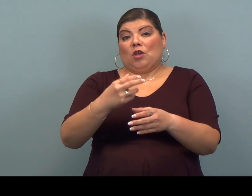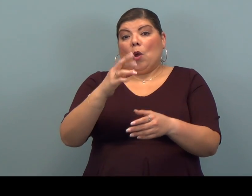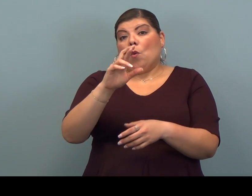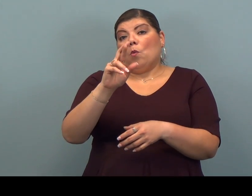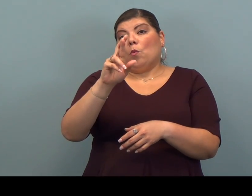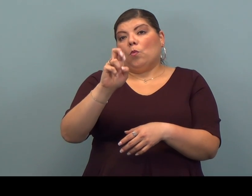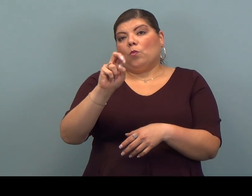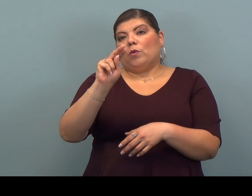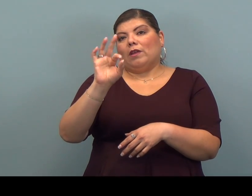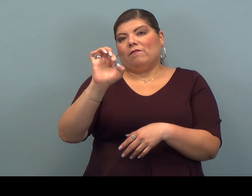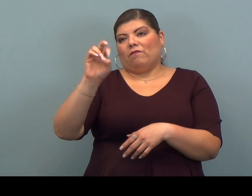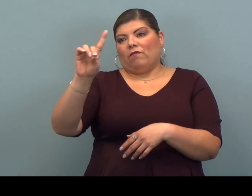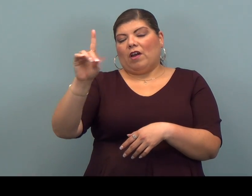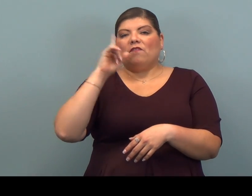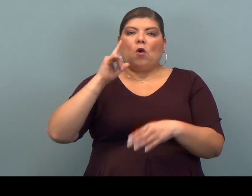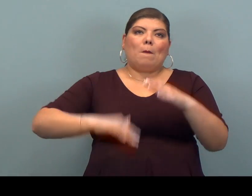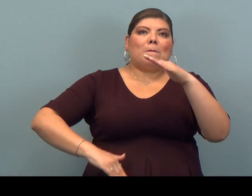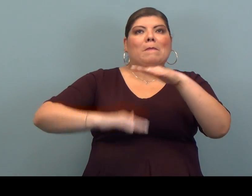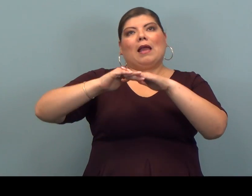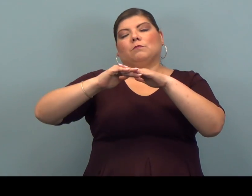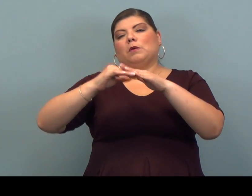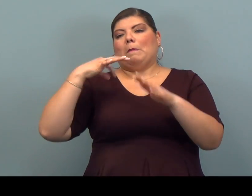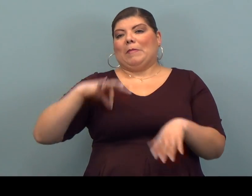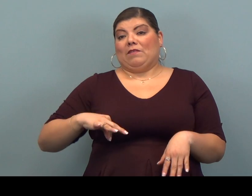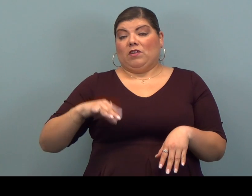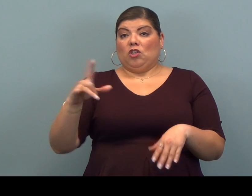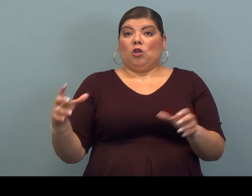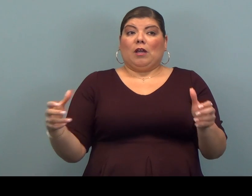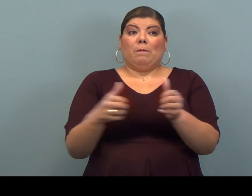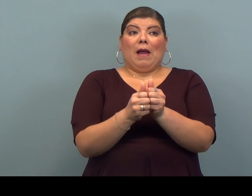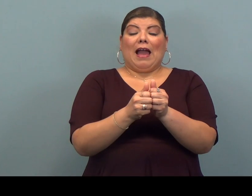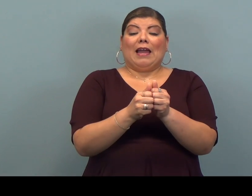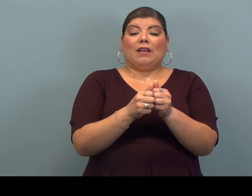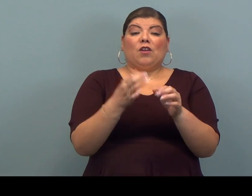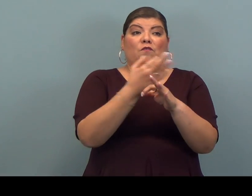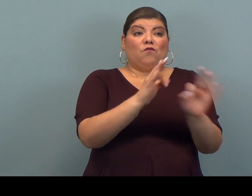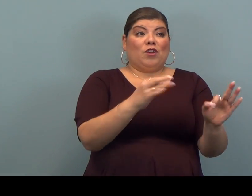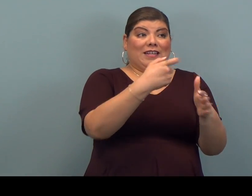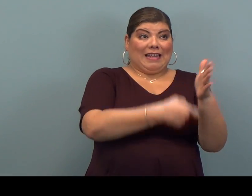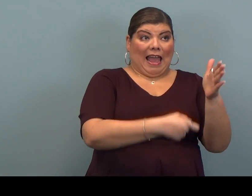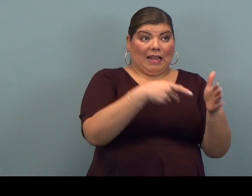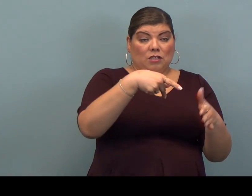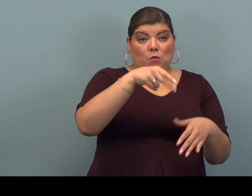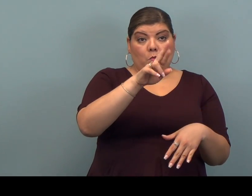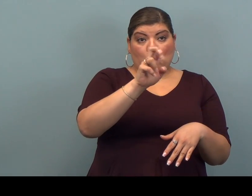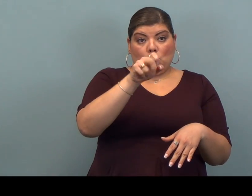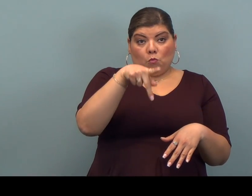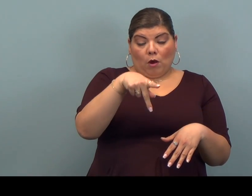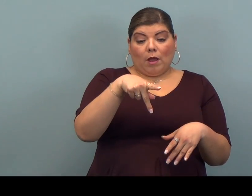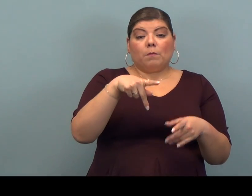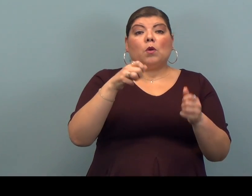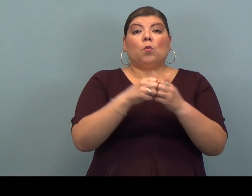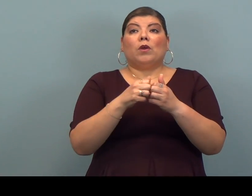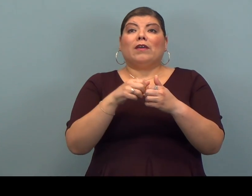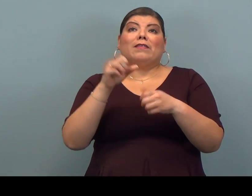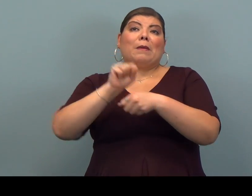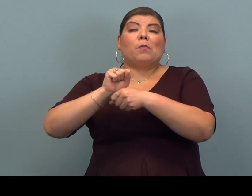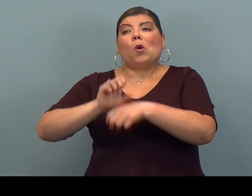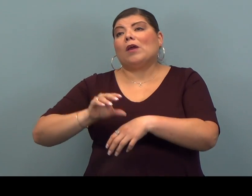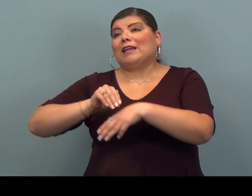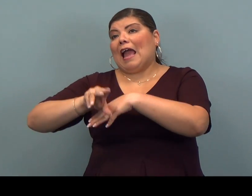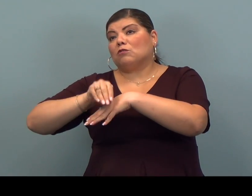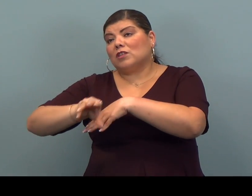for maximum benefit. You can combine free tax prep with employment counseling,